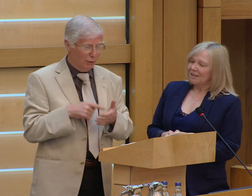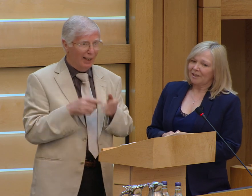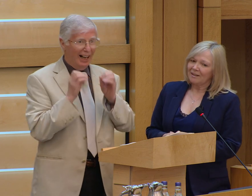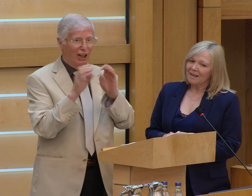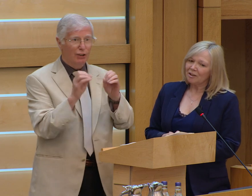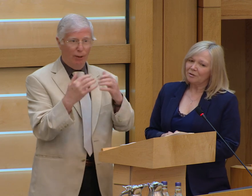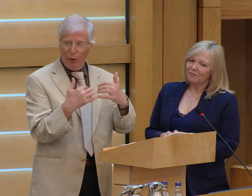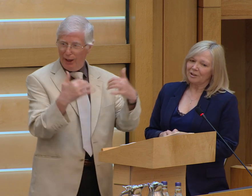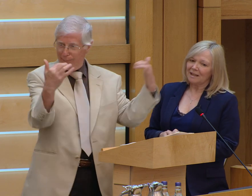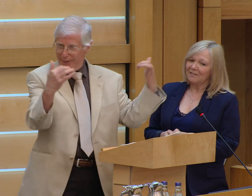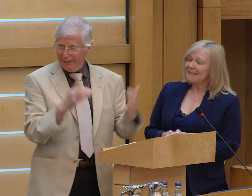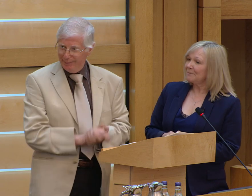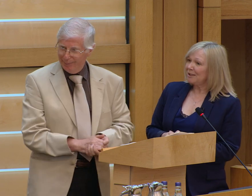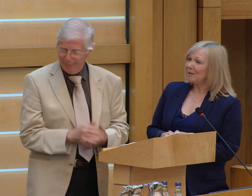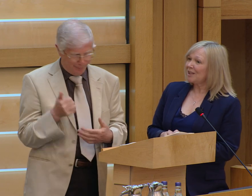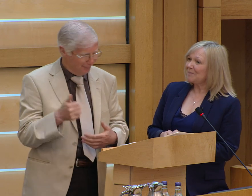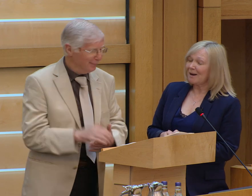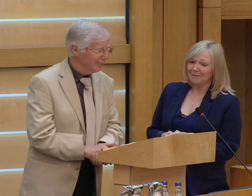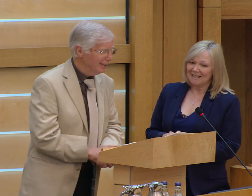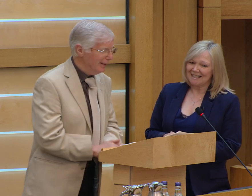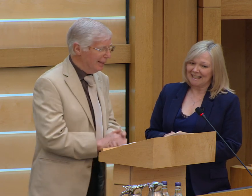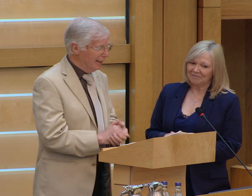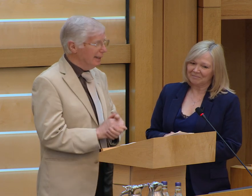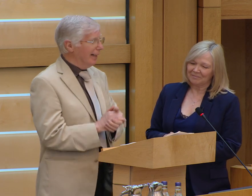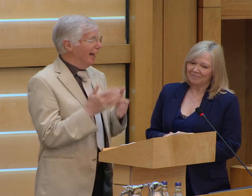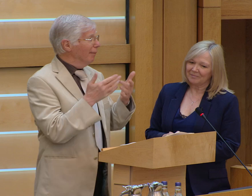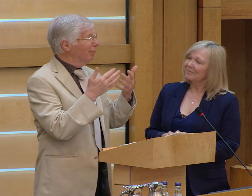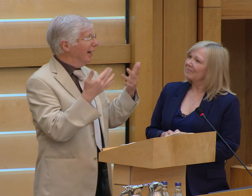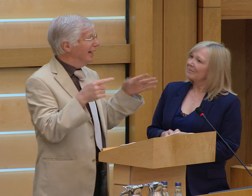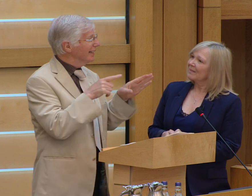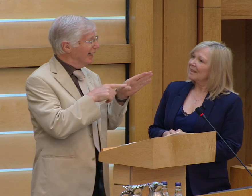Thank you for inviting me to address Parliament today.